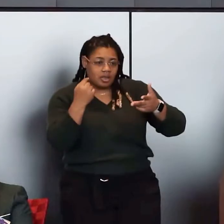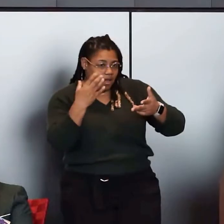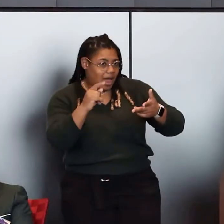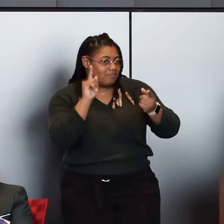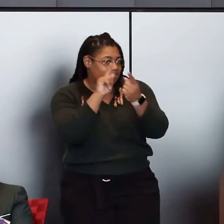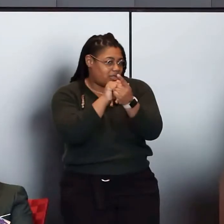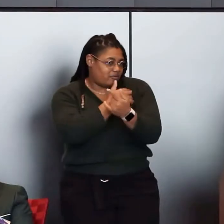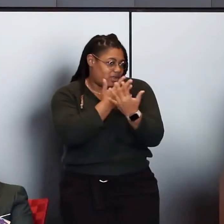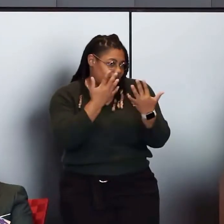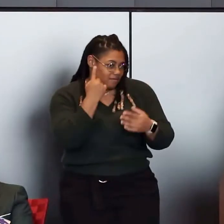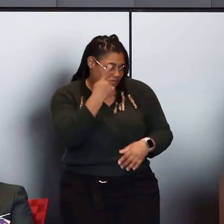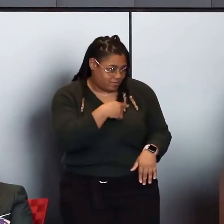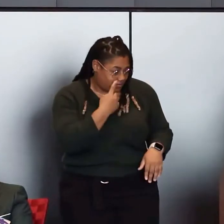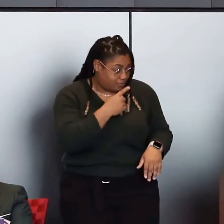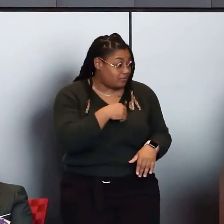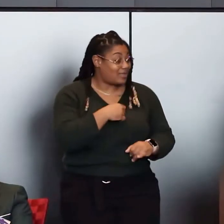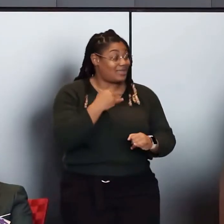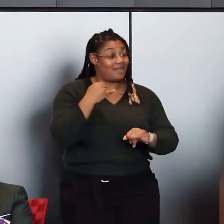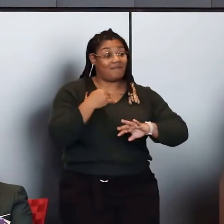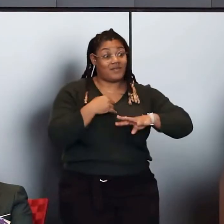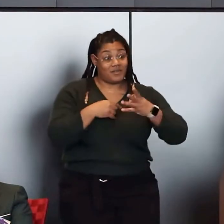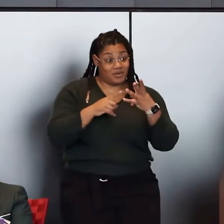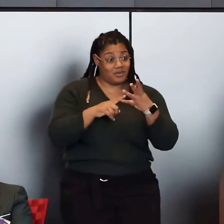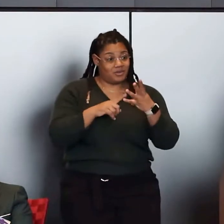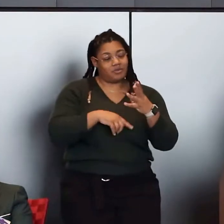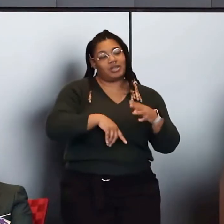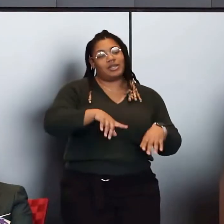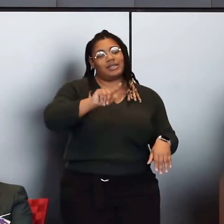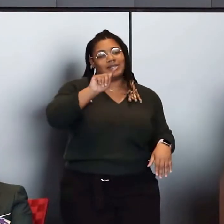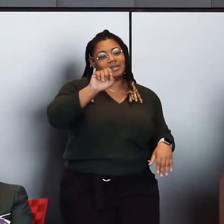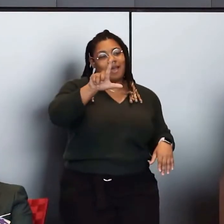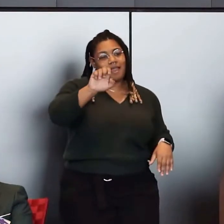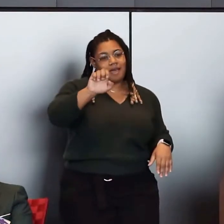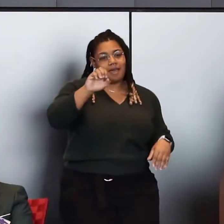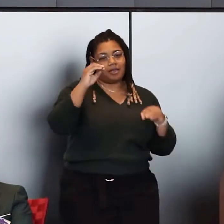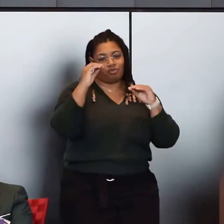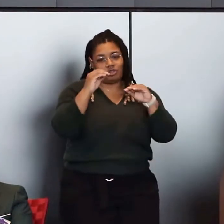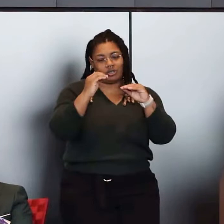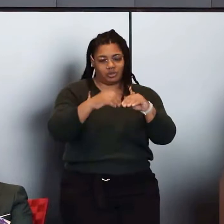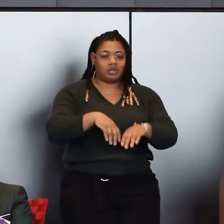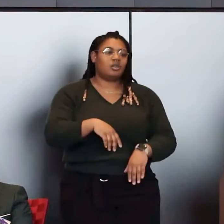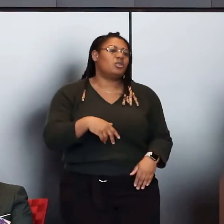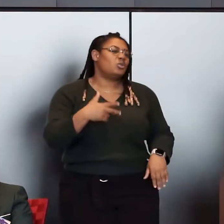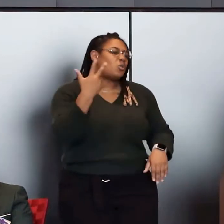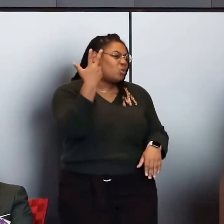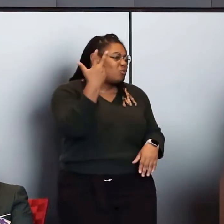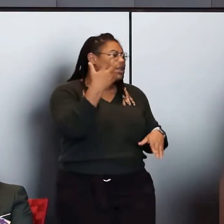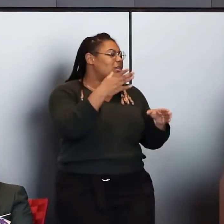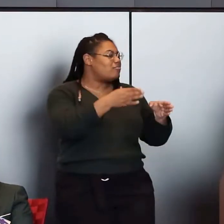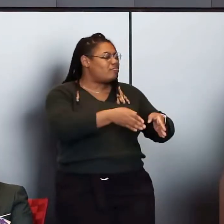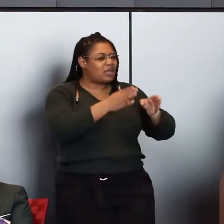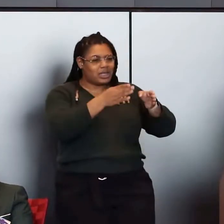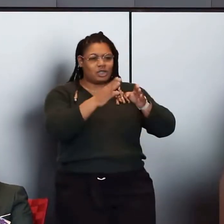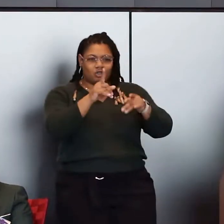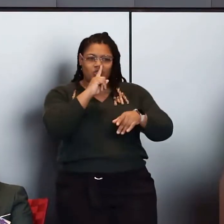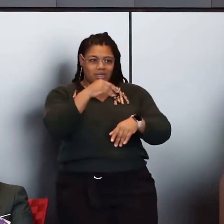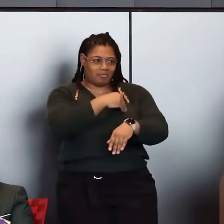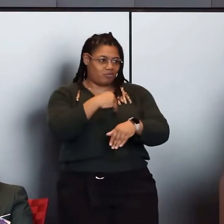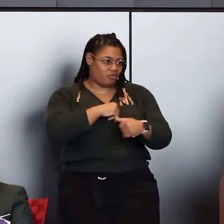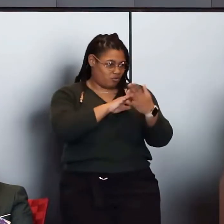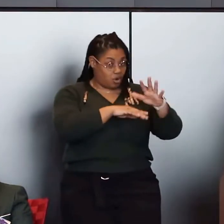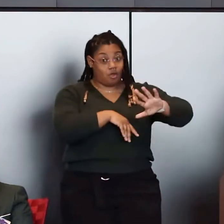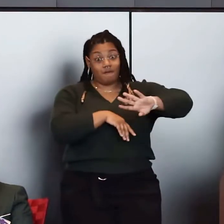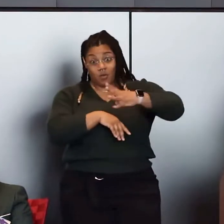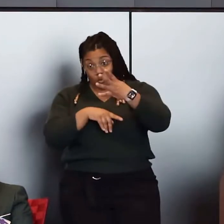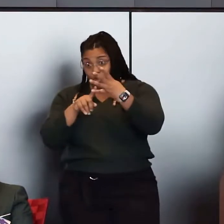face. And then the final piece of what we do is tele-education. The three element, the three pillars are really member-facing, but the fourth pillar